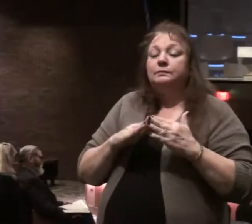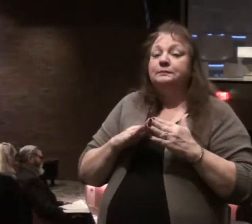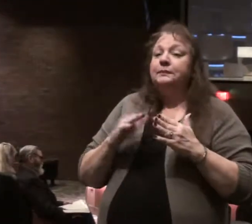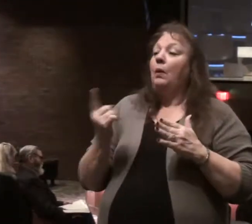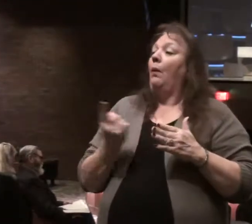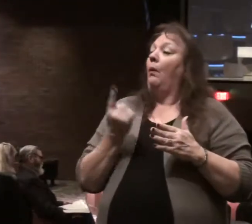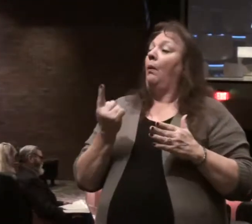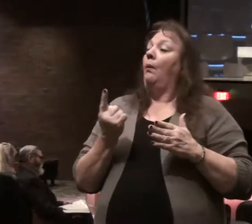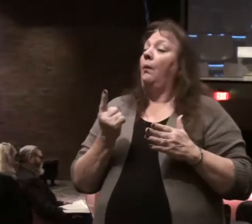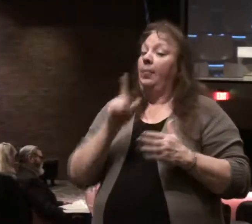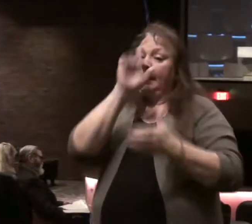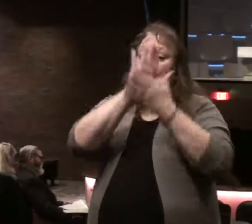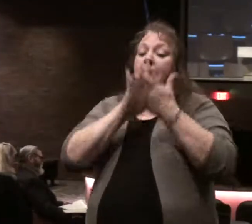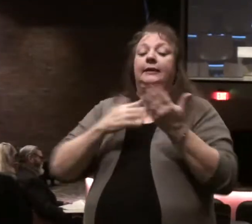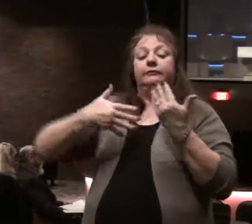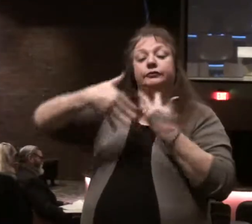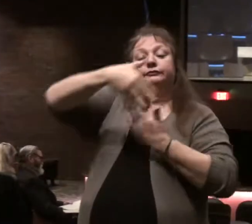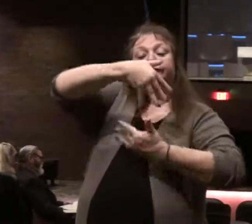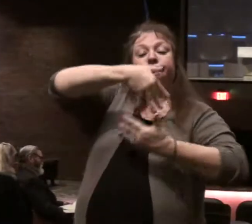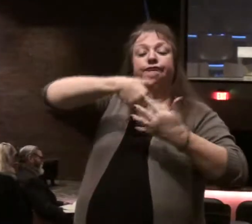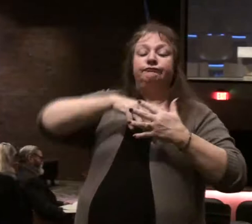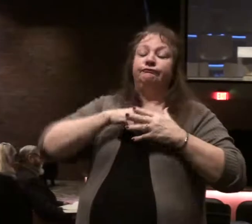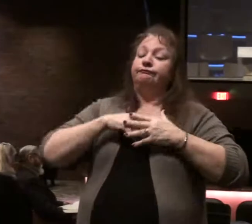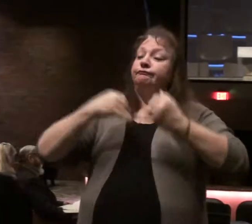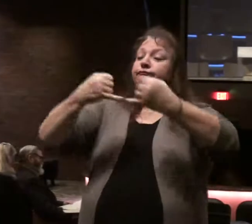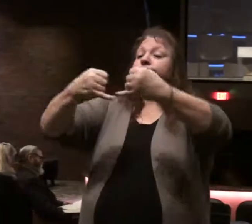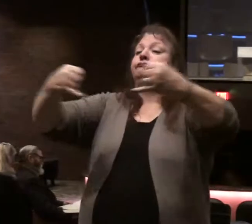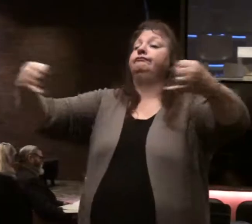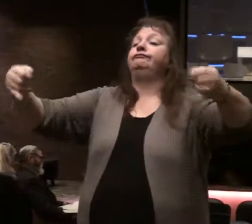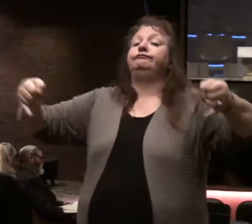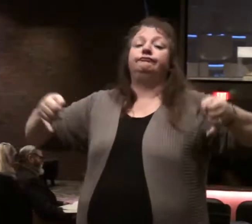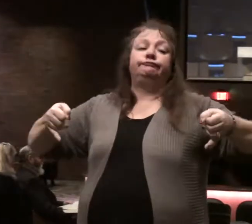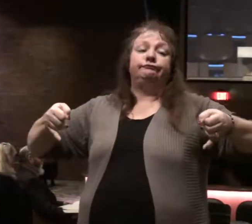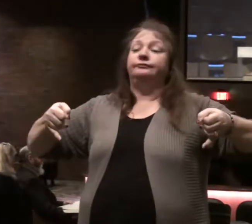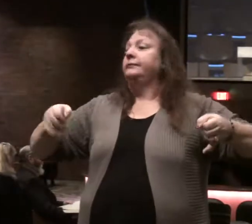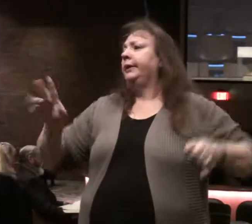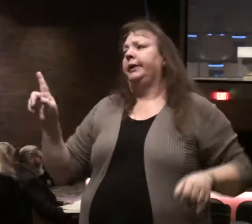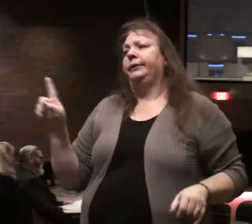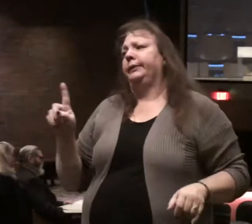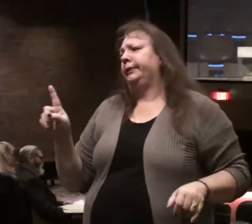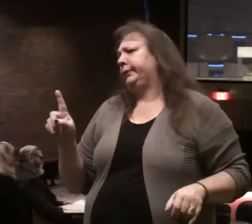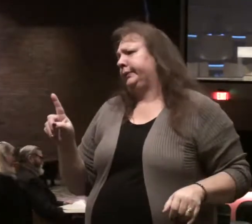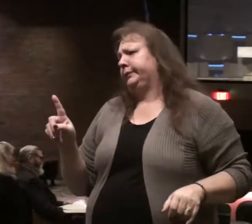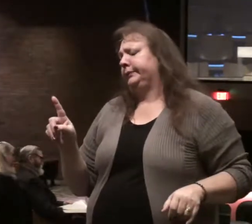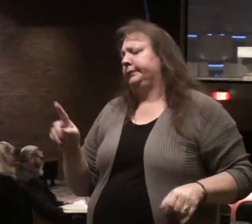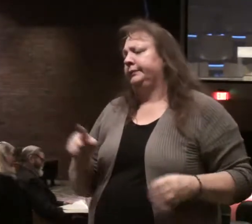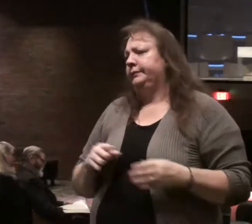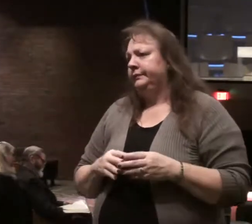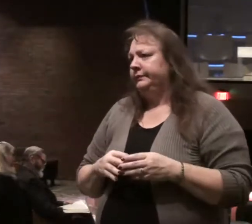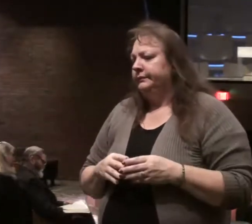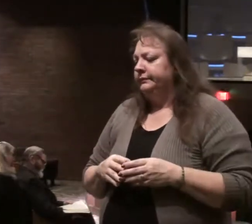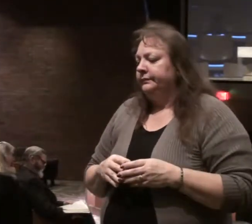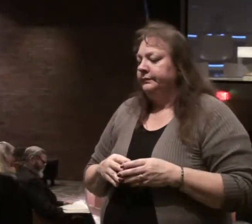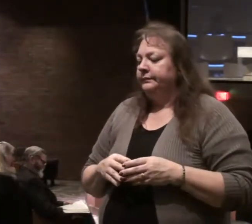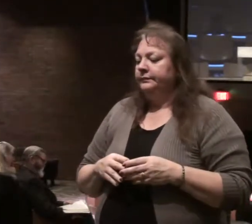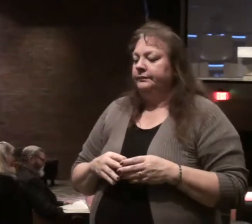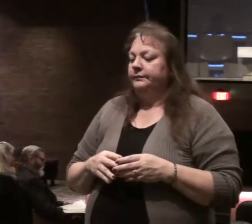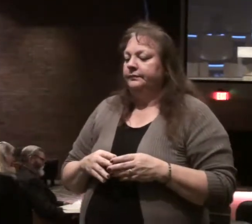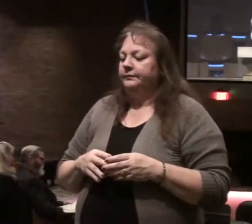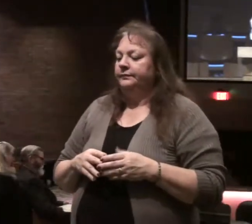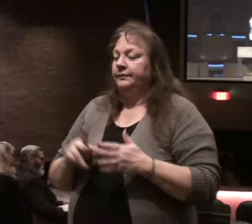we only have believers around us. We don't isolate ourselves from the world. Go back to